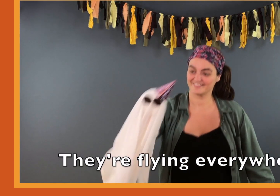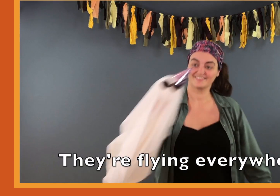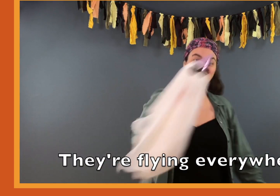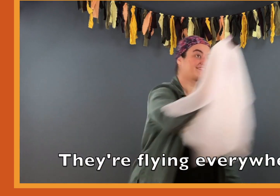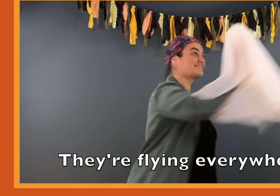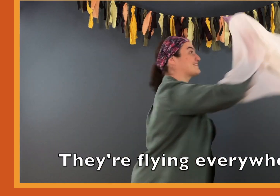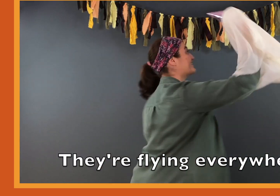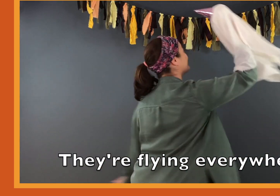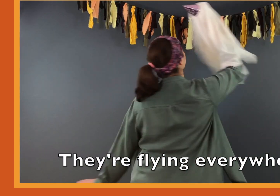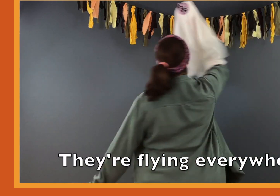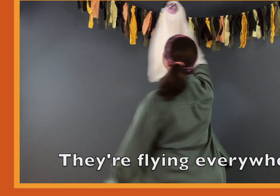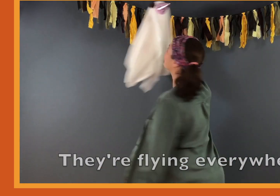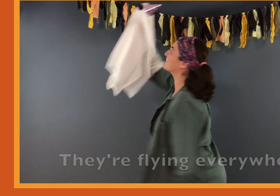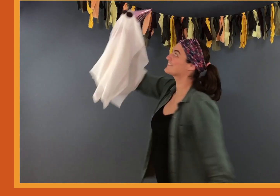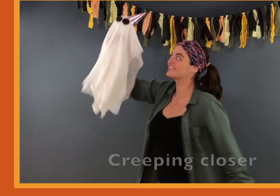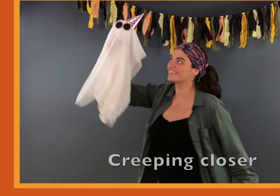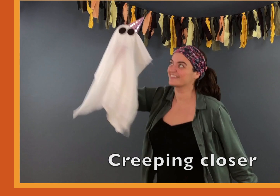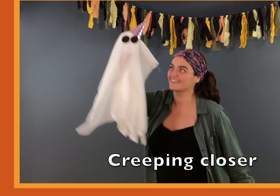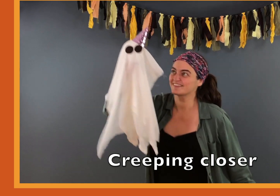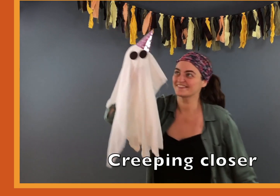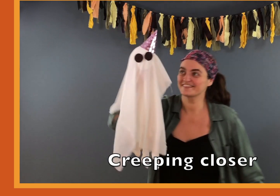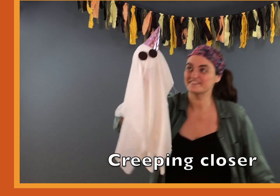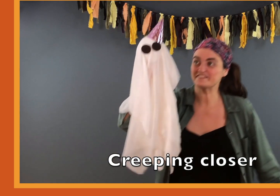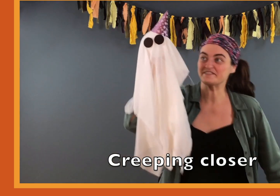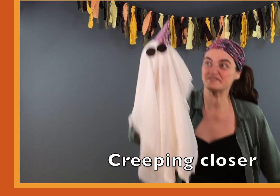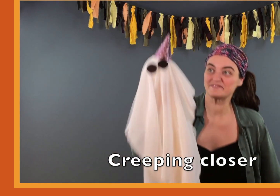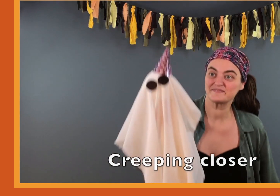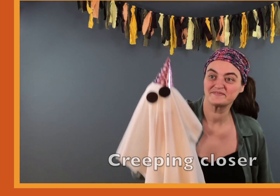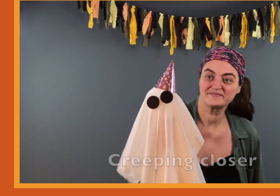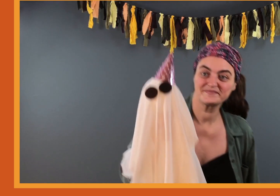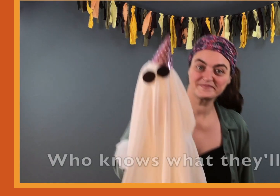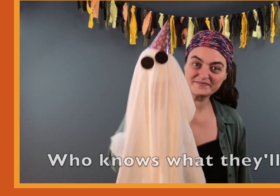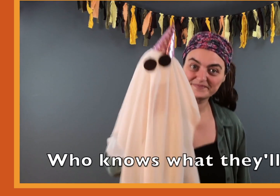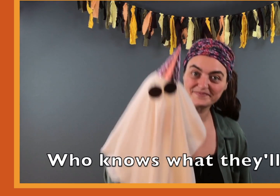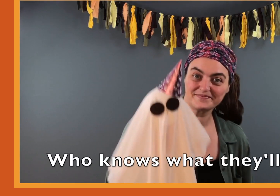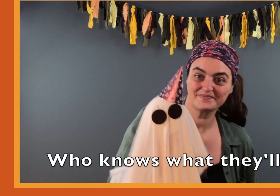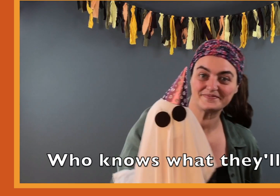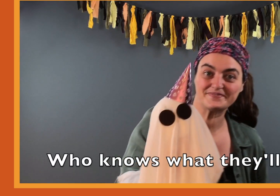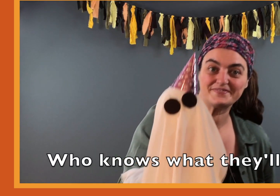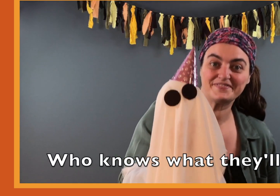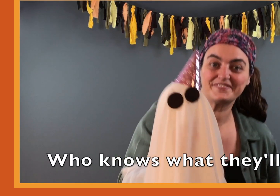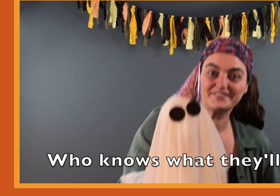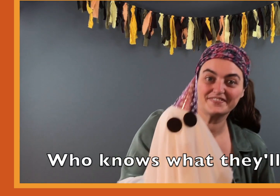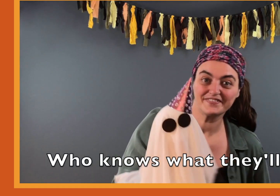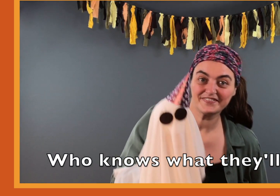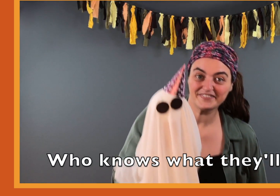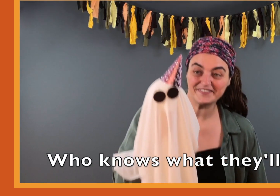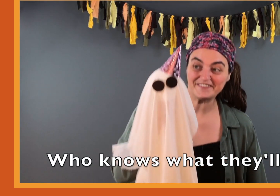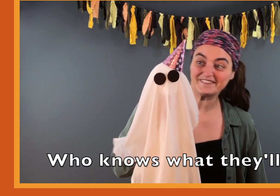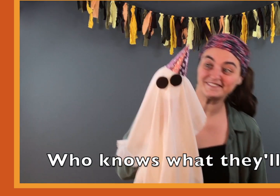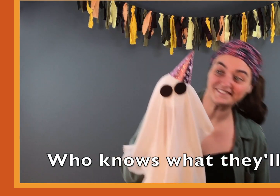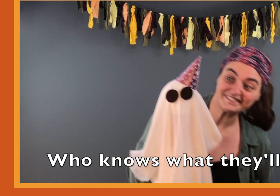everywhere Creeping closer, who knows what they'll do